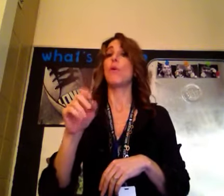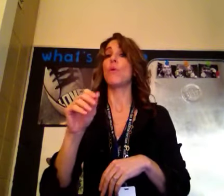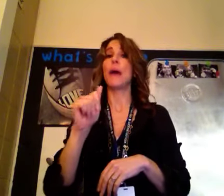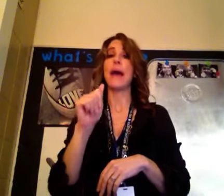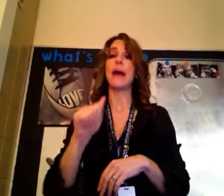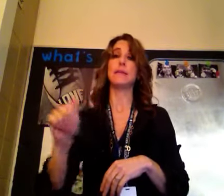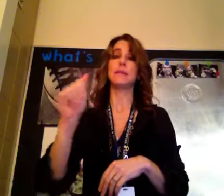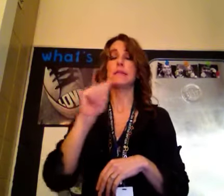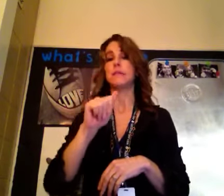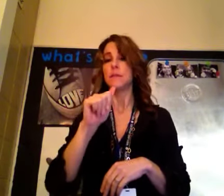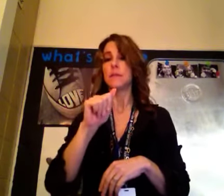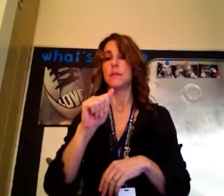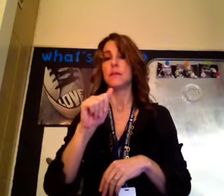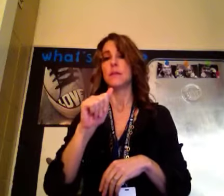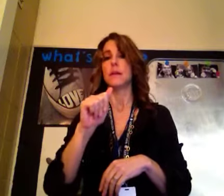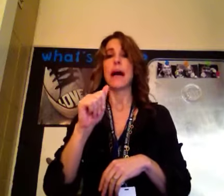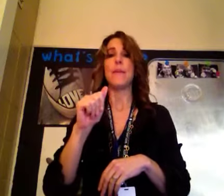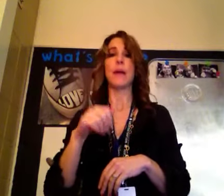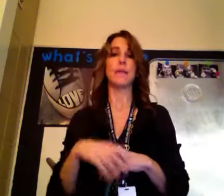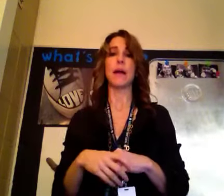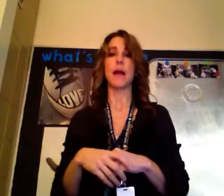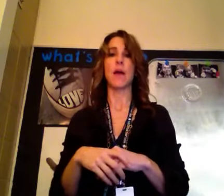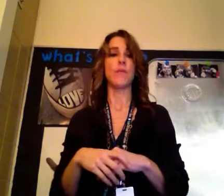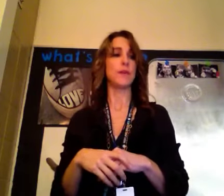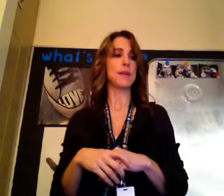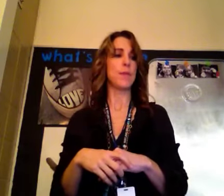MrsRolo at hotmail.com, for example.